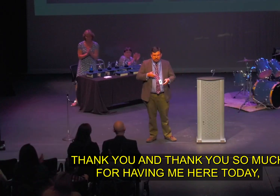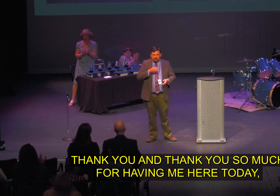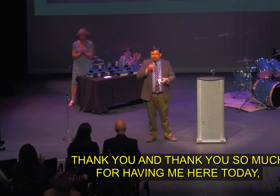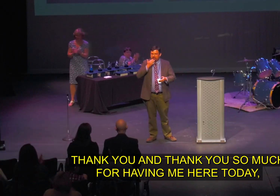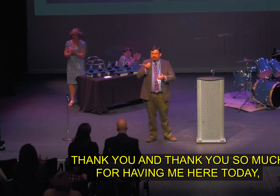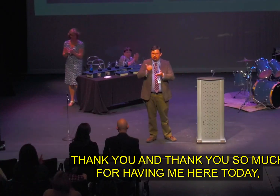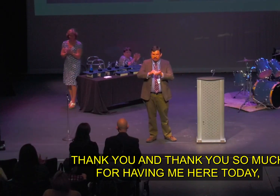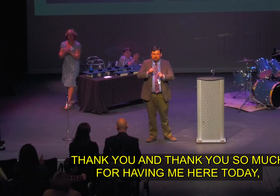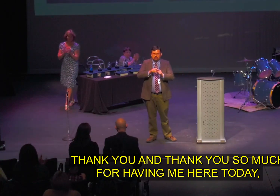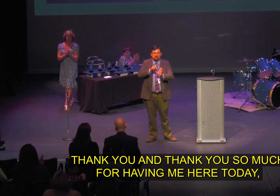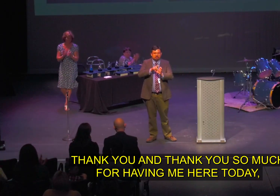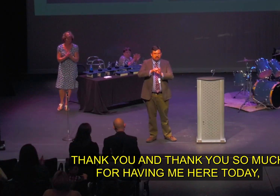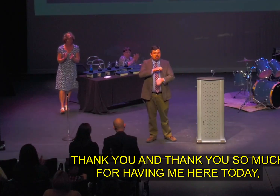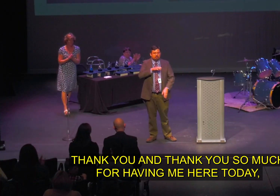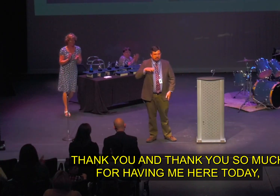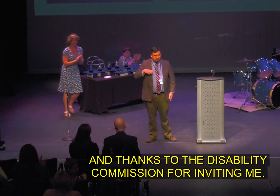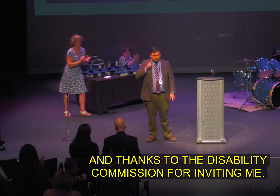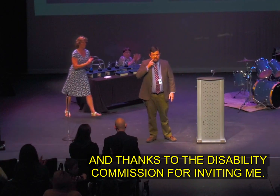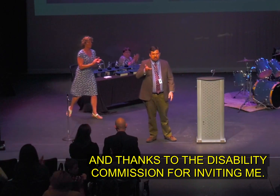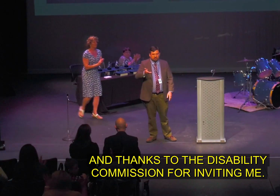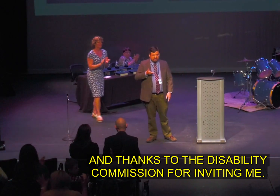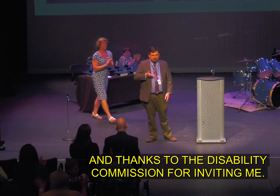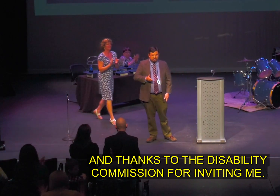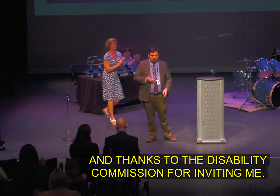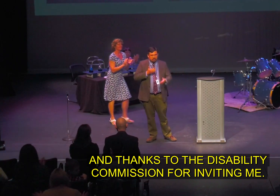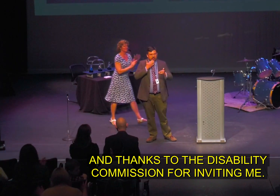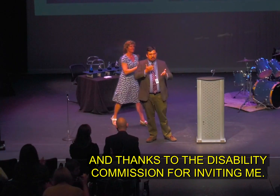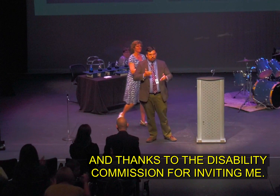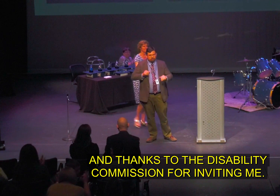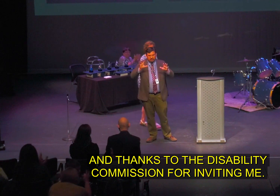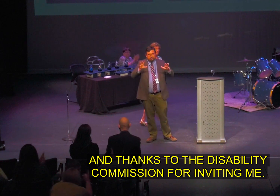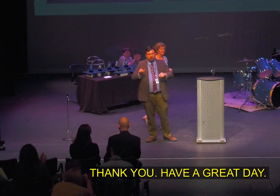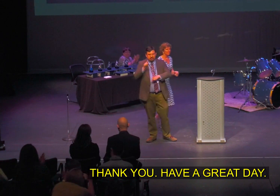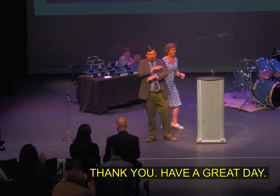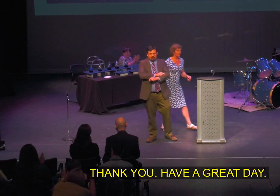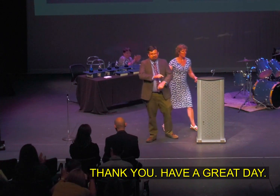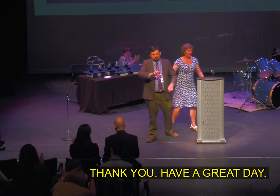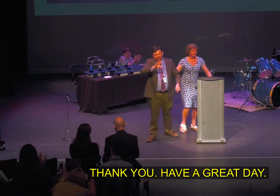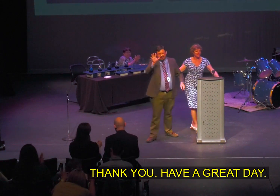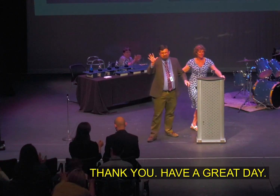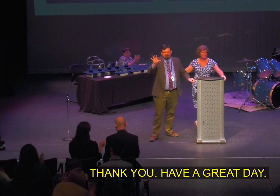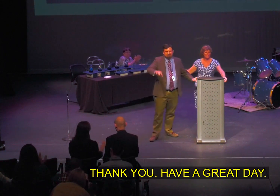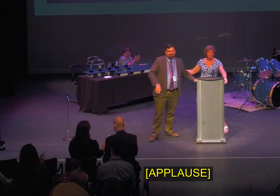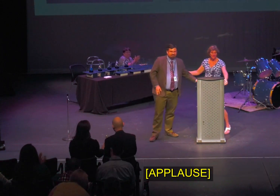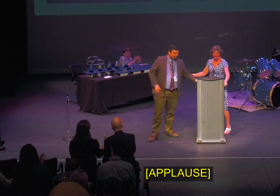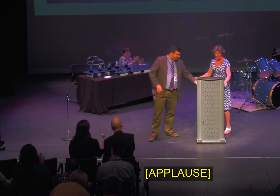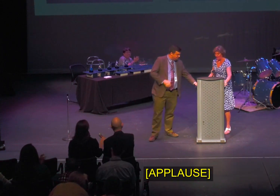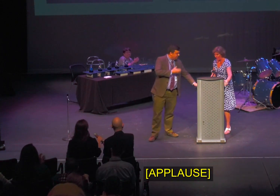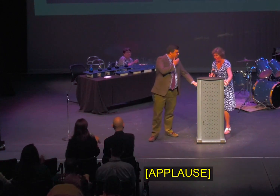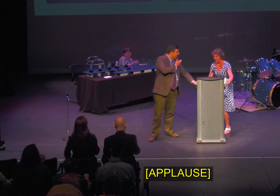And thank you so much for having me here today. And thanks to the Disability Commission for inviting me. Thank you. Have a great day.